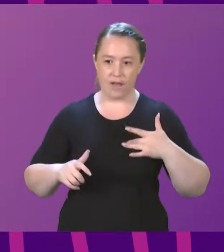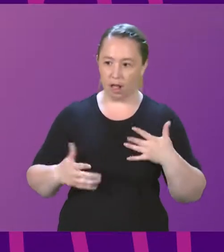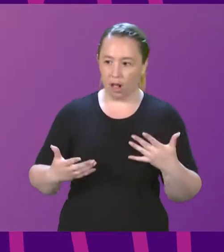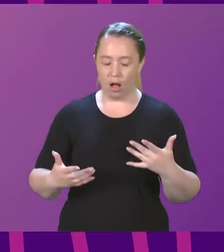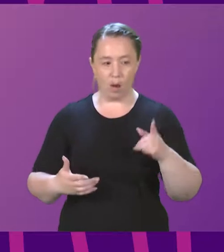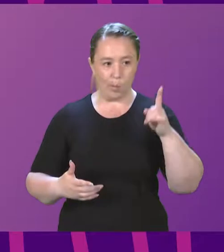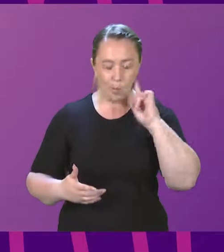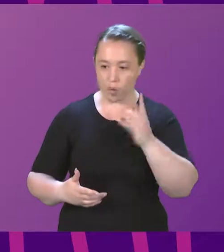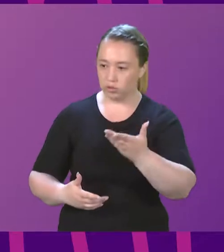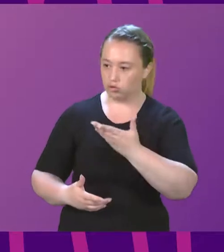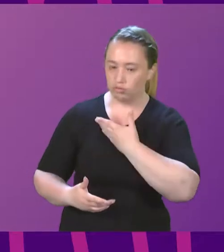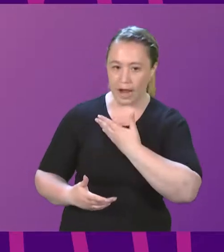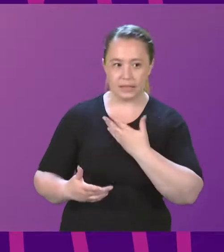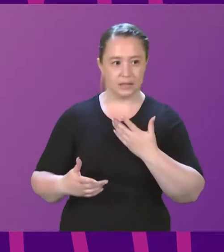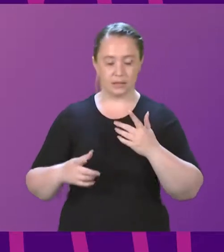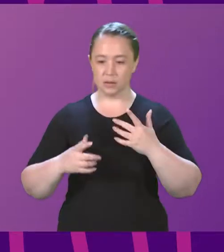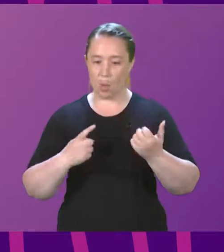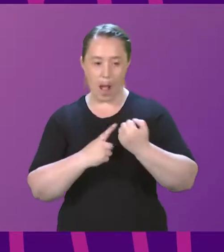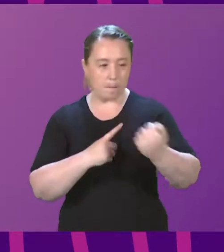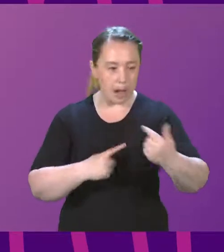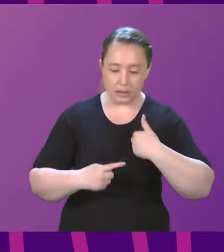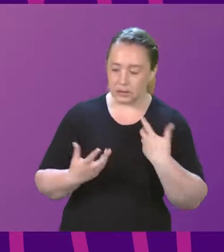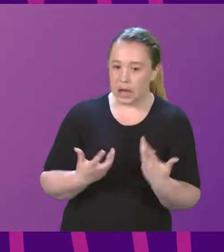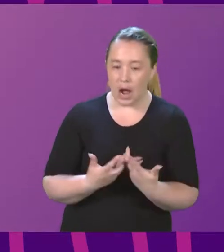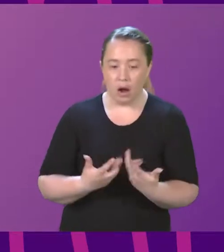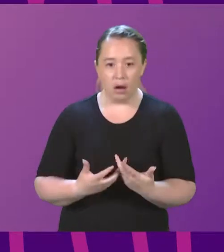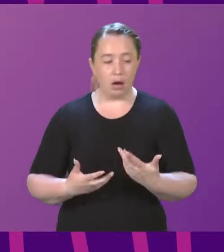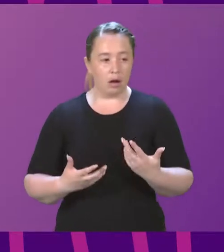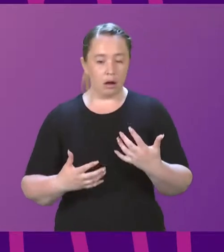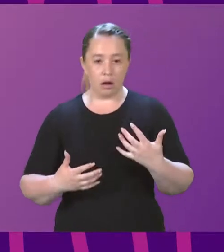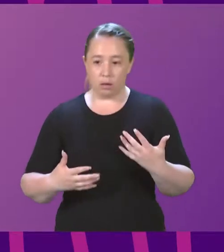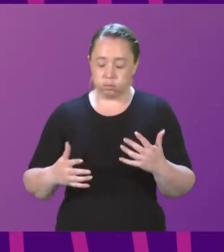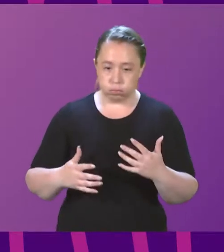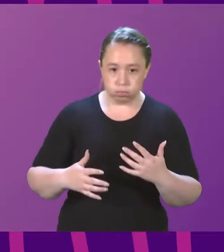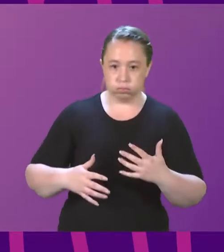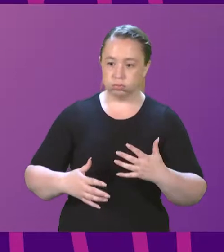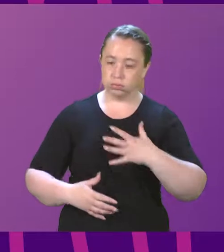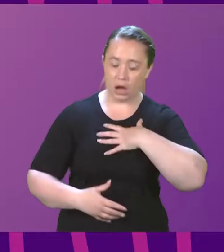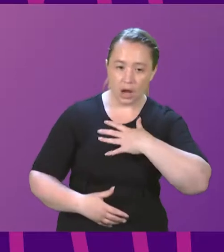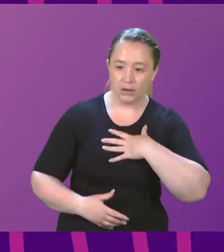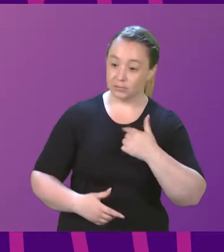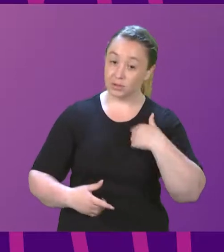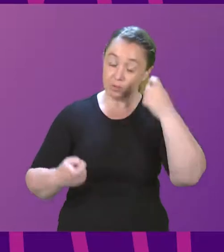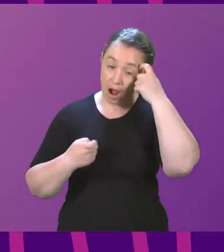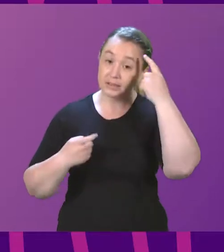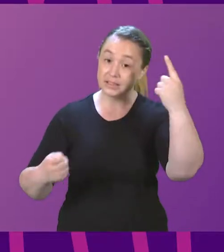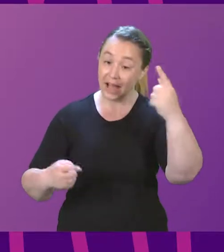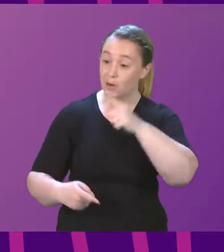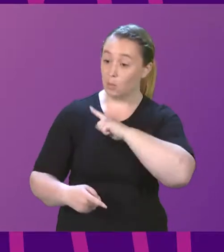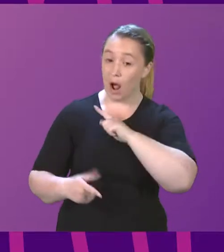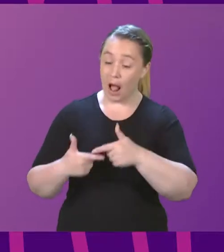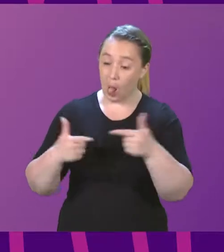about the ramifications of that decision. But I absolutely can understand why many